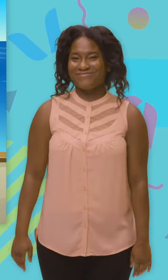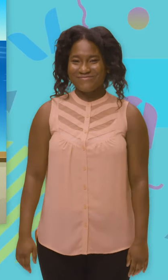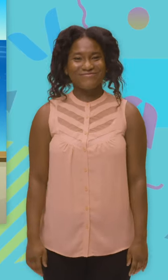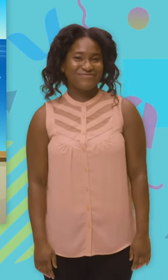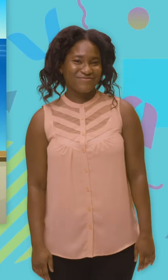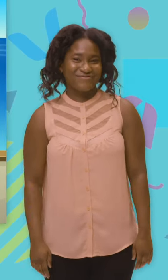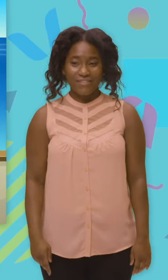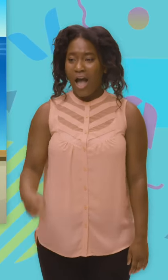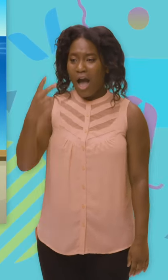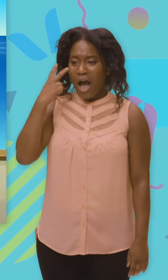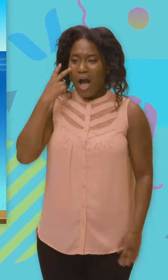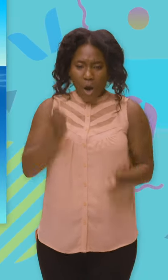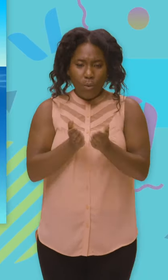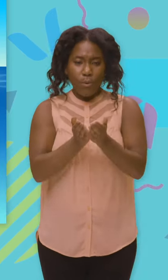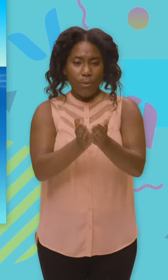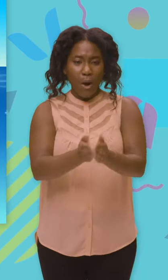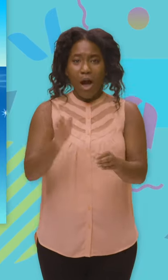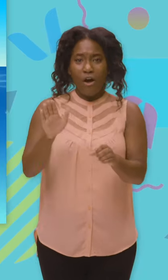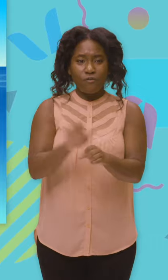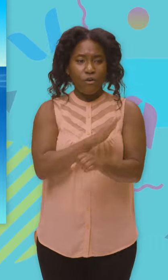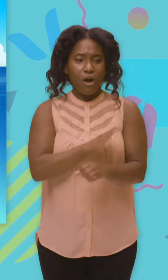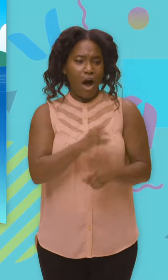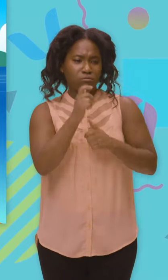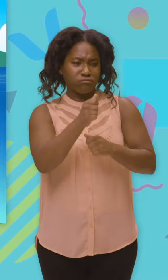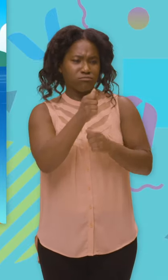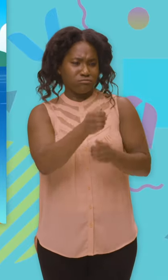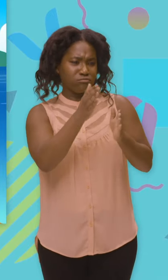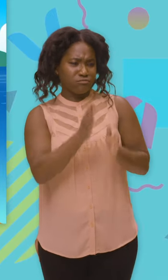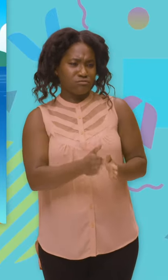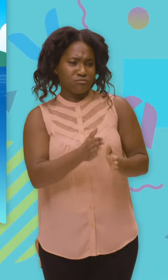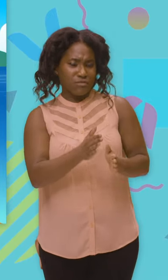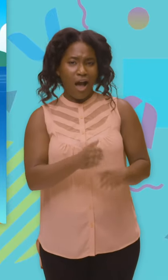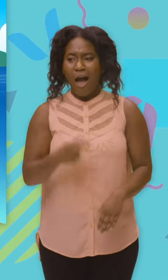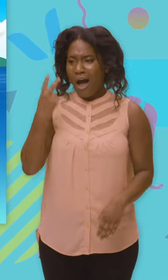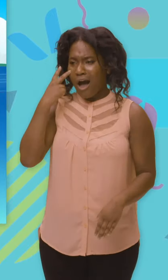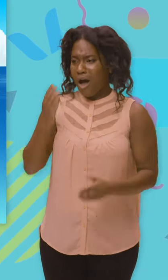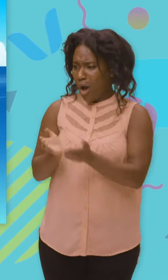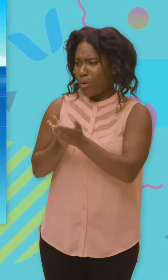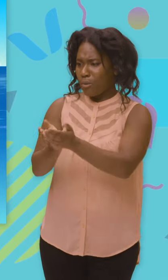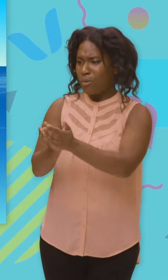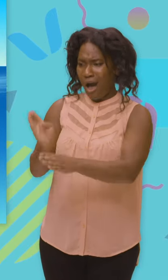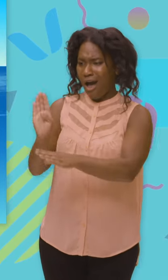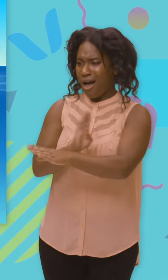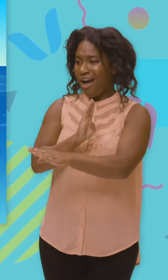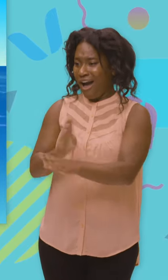I saw a boat full of fishermen. I saw a boat full of businessmen. I